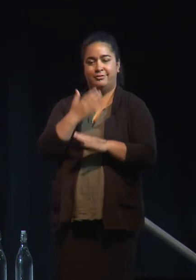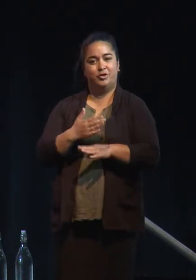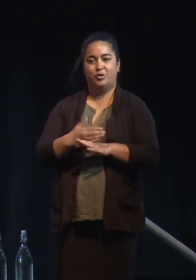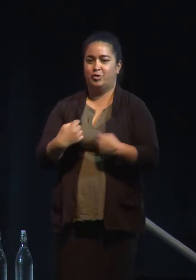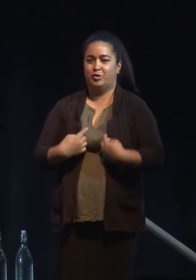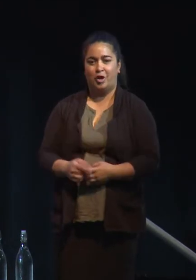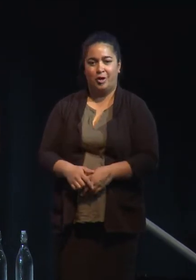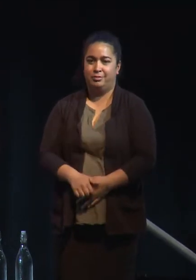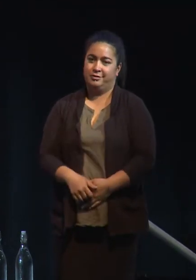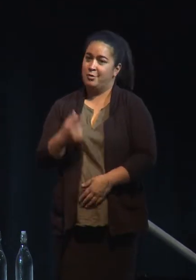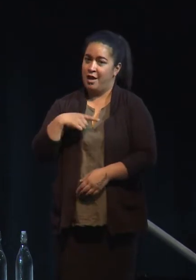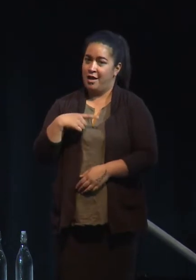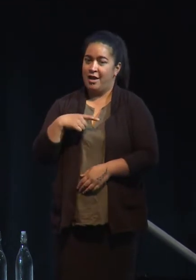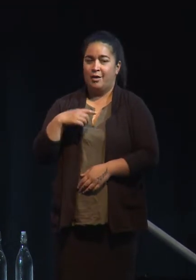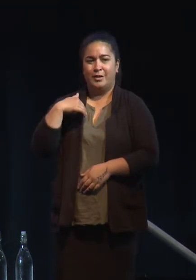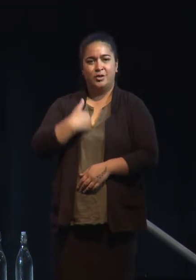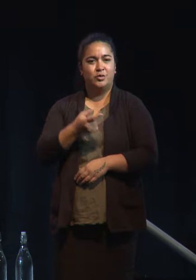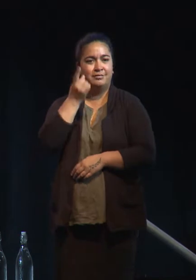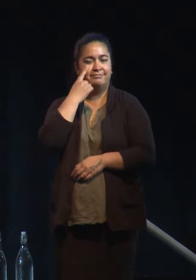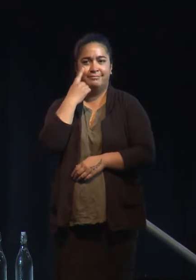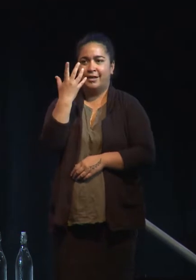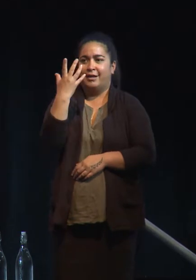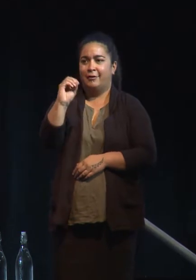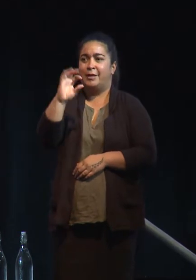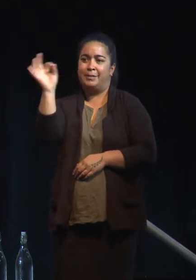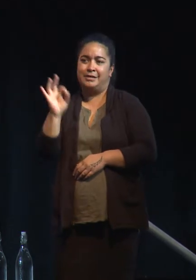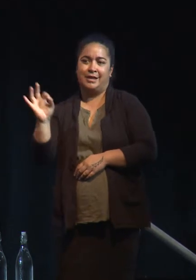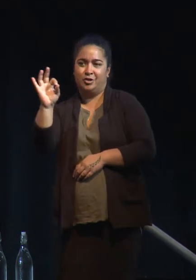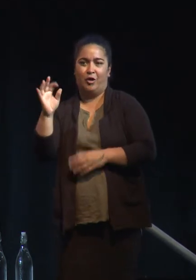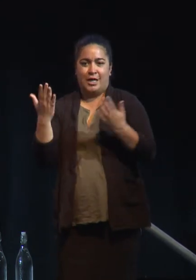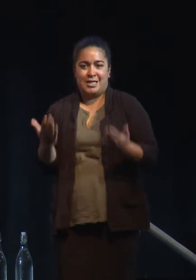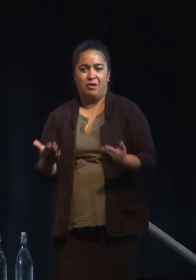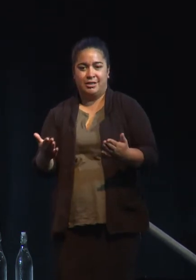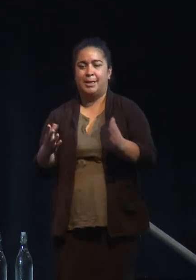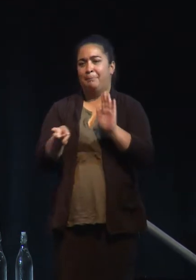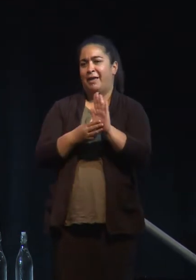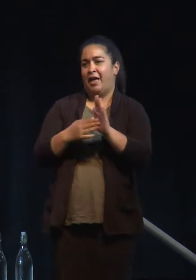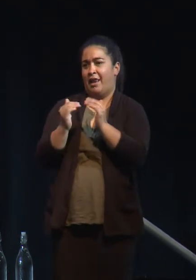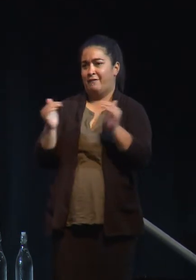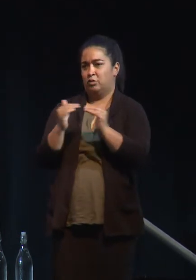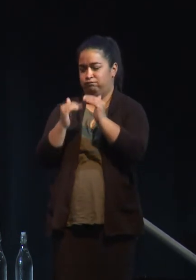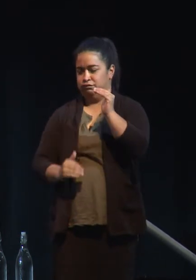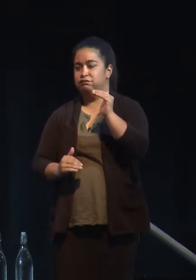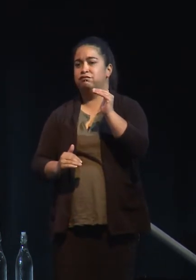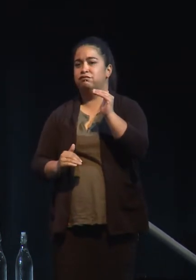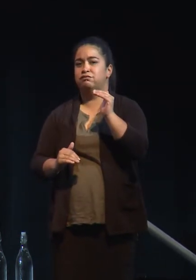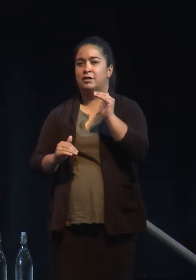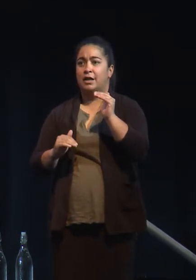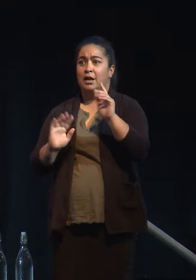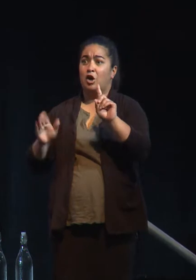to 50% of current methane levels and net zero on all other emissions by 2050.